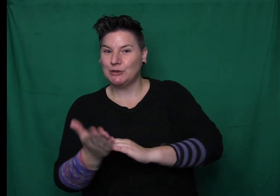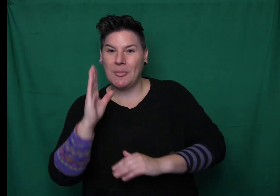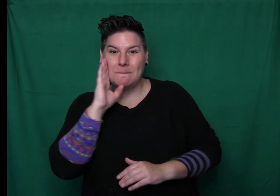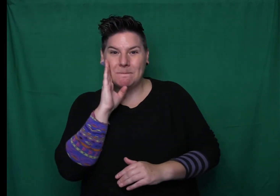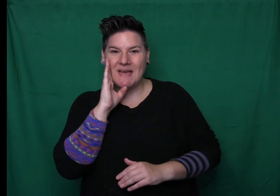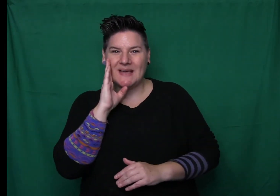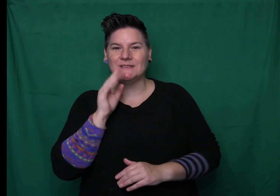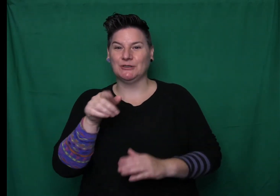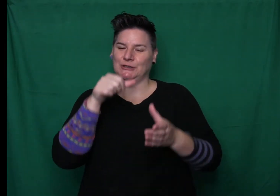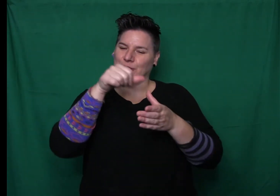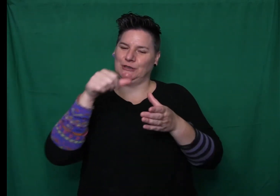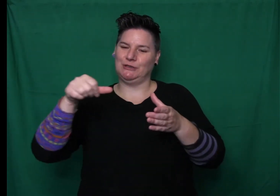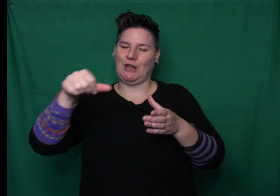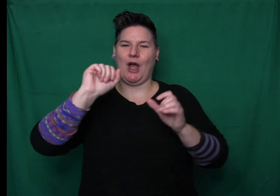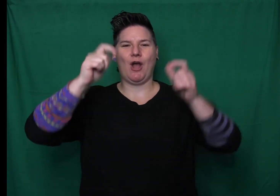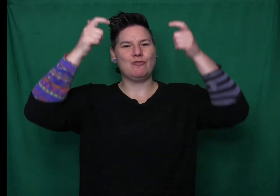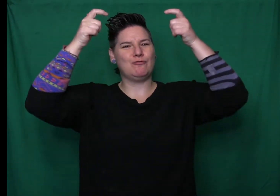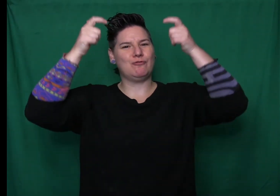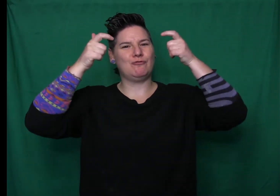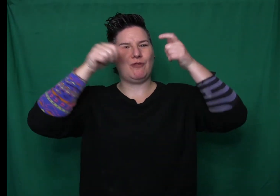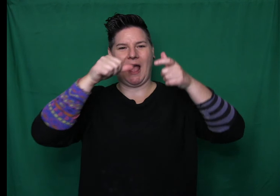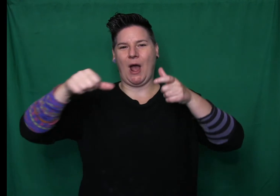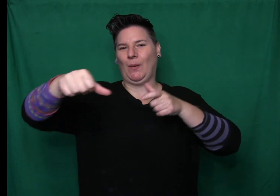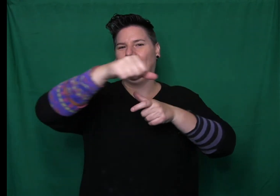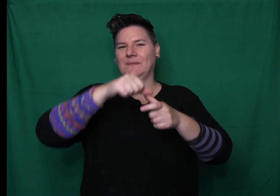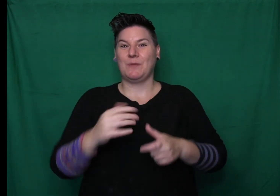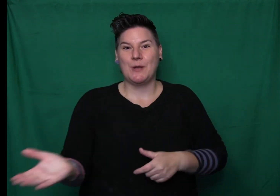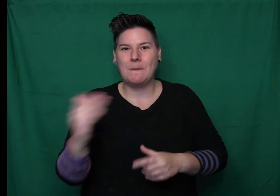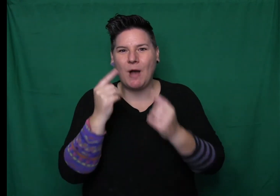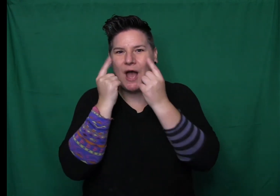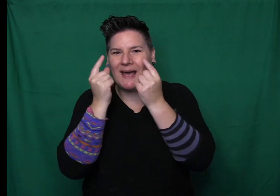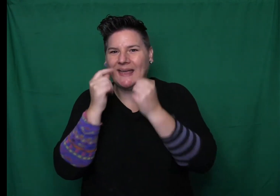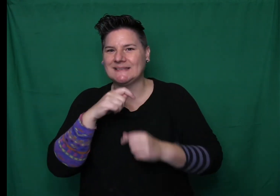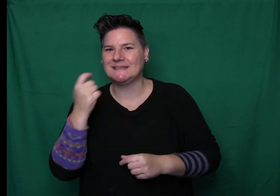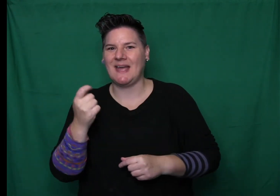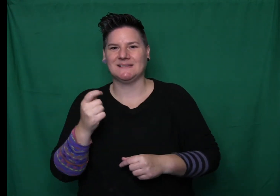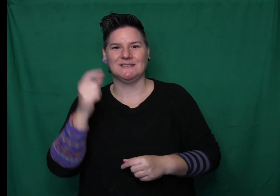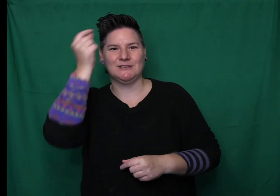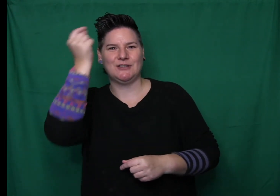Dory took the crown and the pieces of cloth and put them in the parlour behind the curtains.